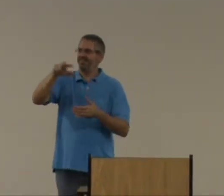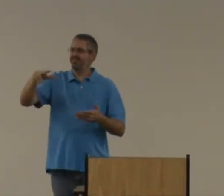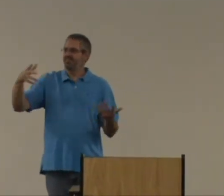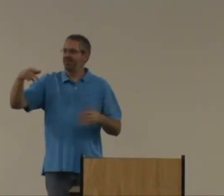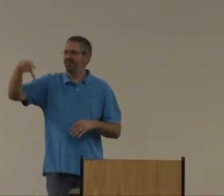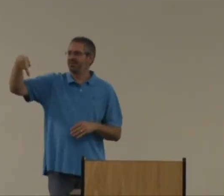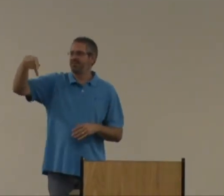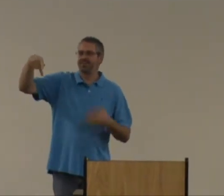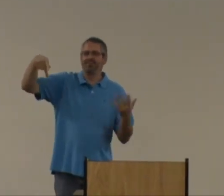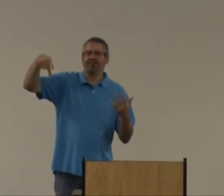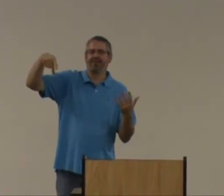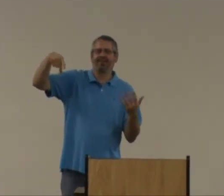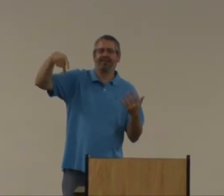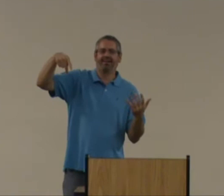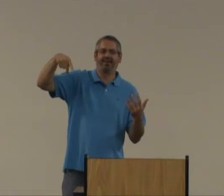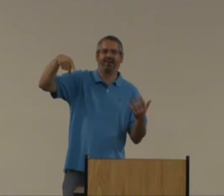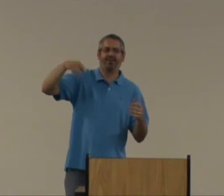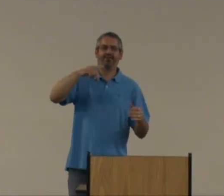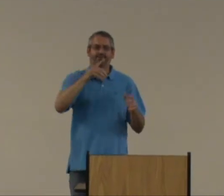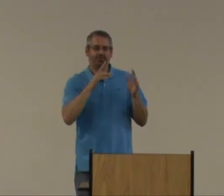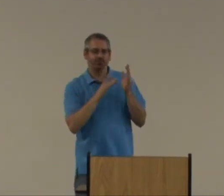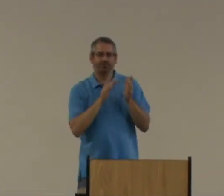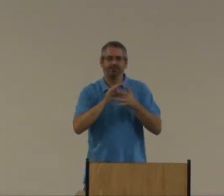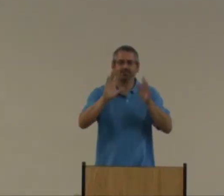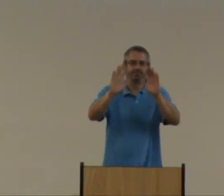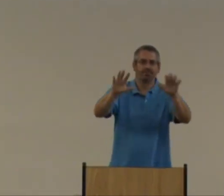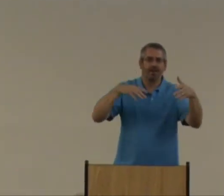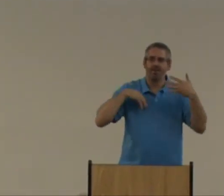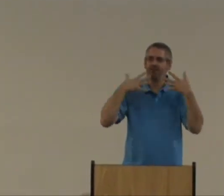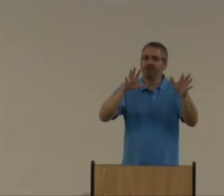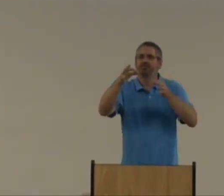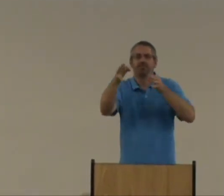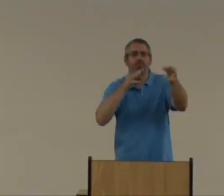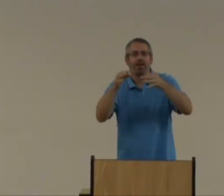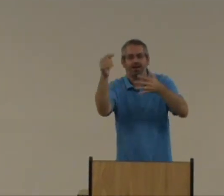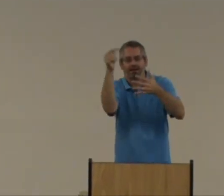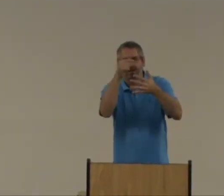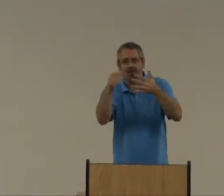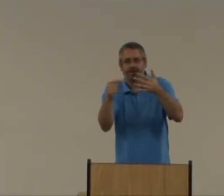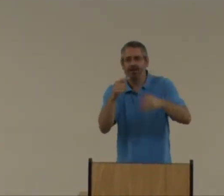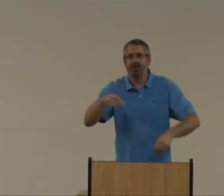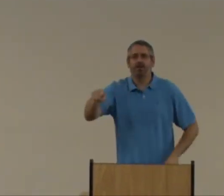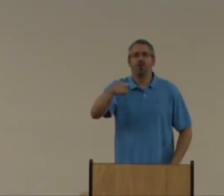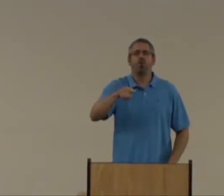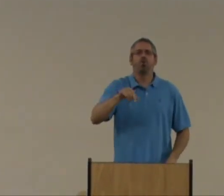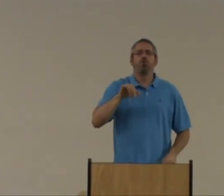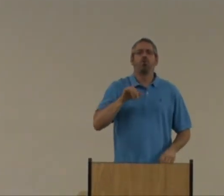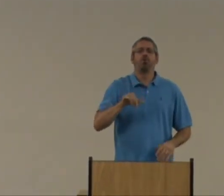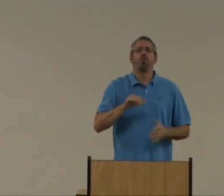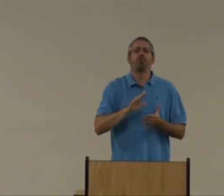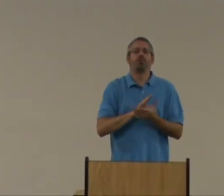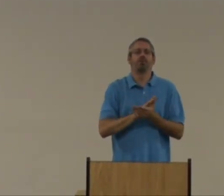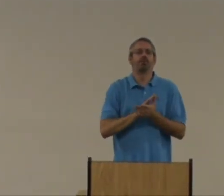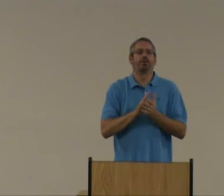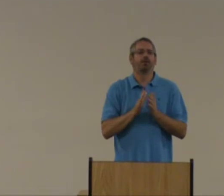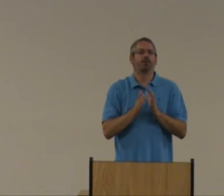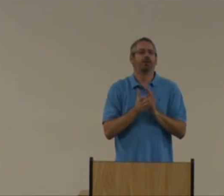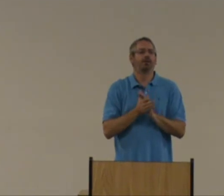It was 33. He's what? Jesus says, because I don't like explaining everything. And then, he